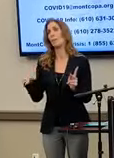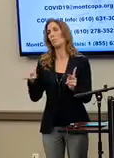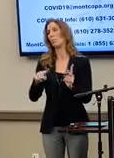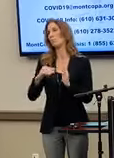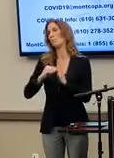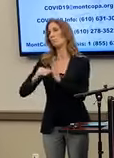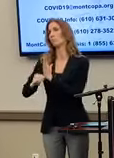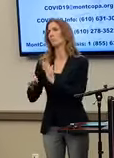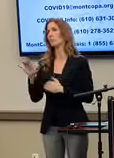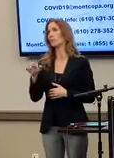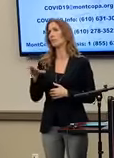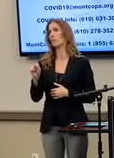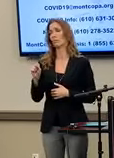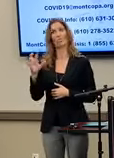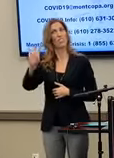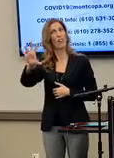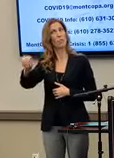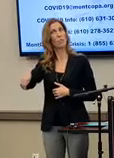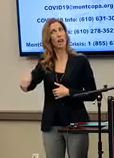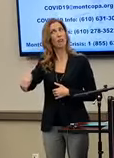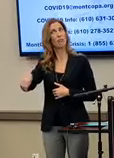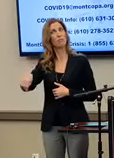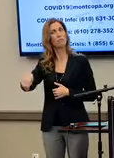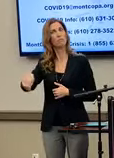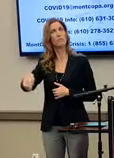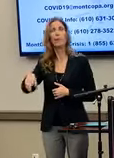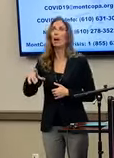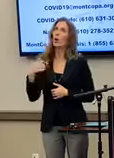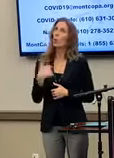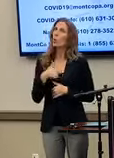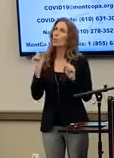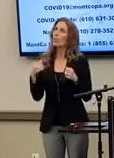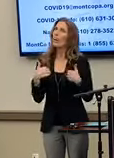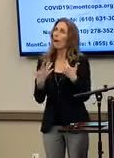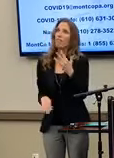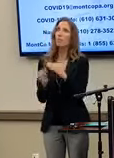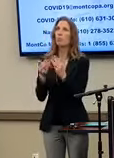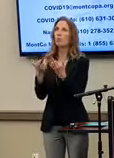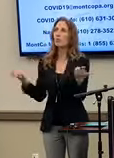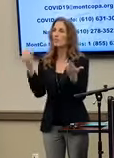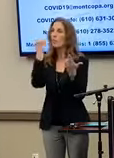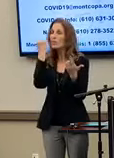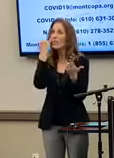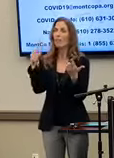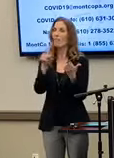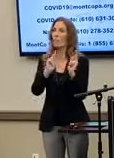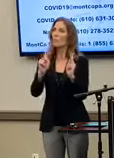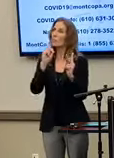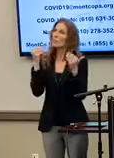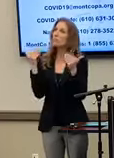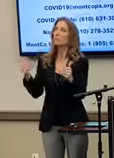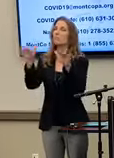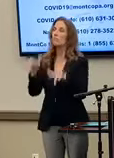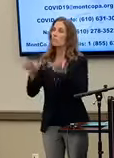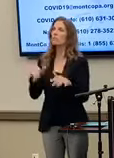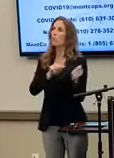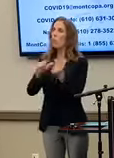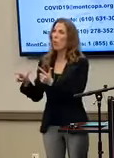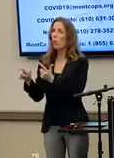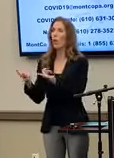completed their Census forms. So think how many more resources we could have right now if everybody had participated.